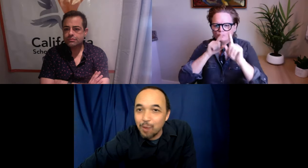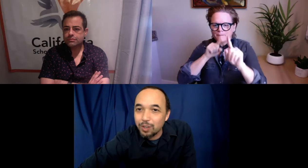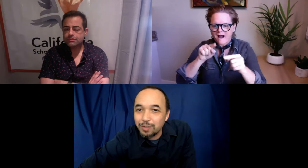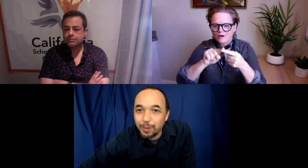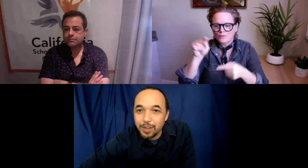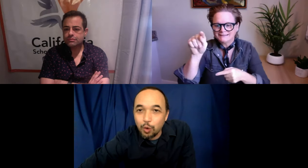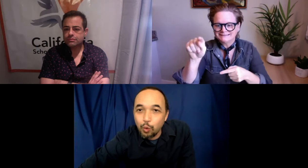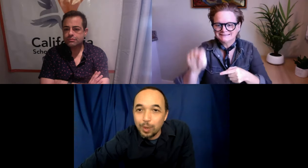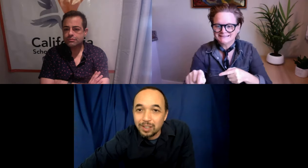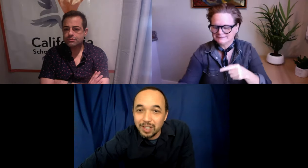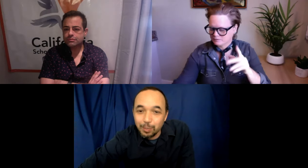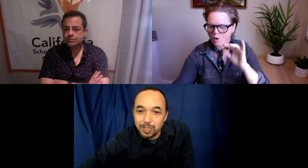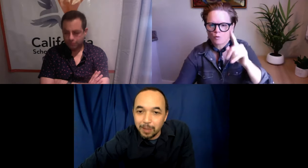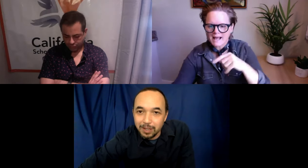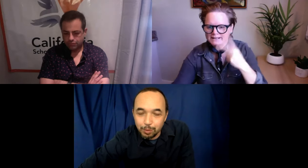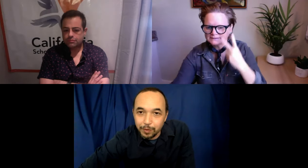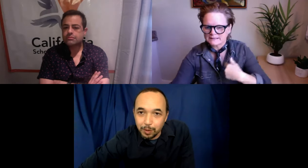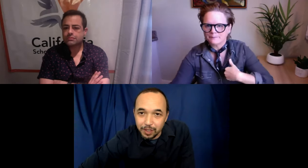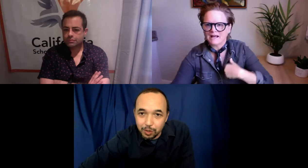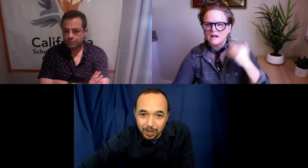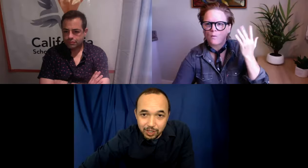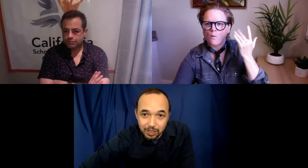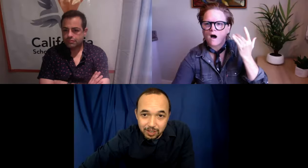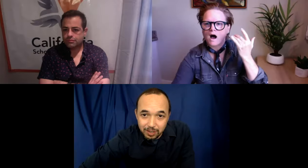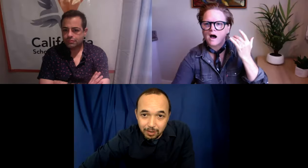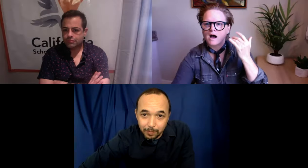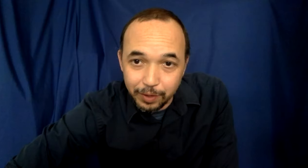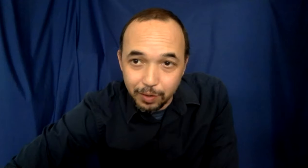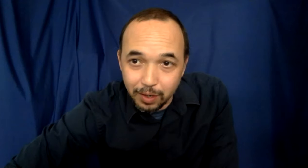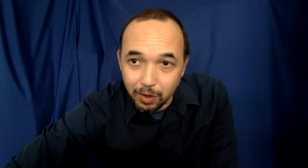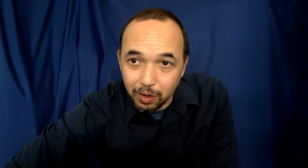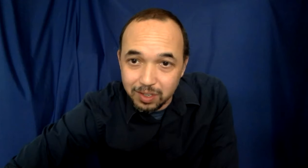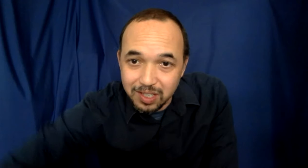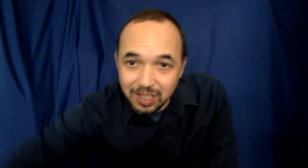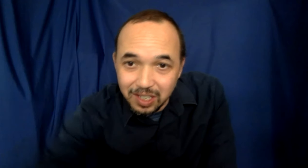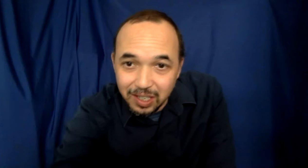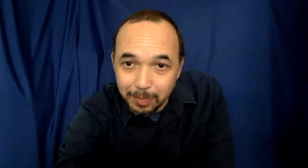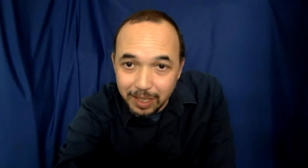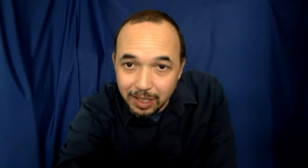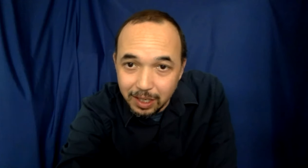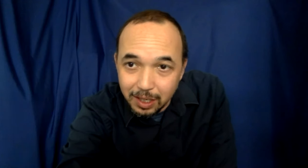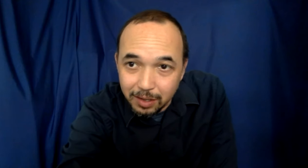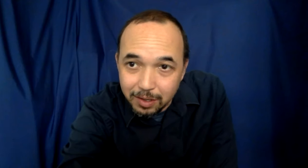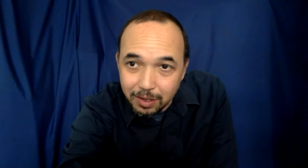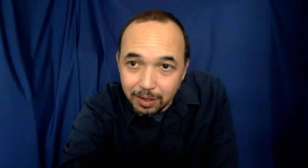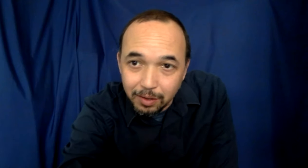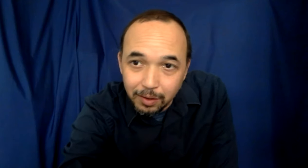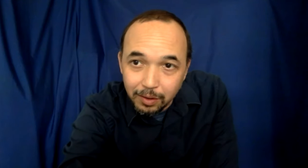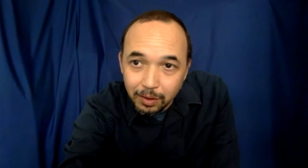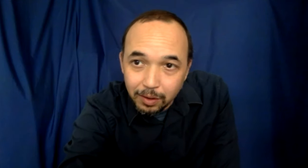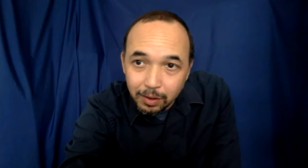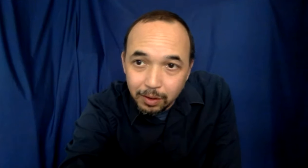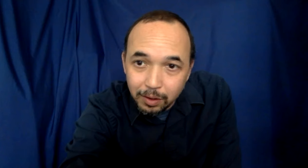I want to very quickly respond to a few of these questions. Hopefully, you can all see me. Let's see.